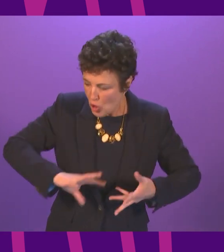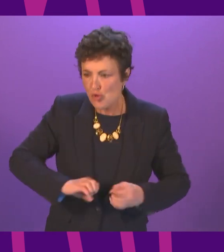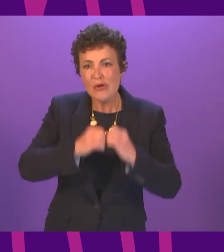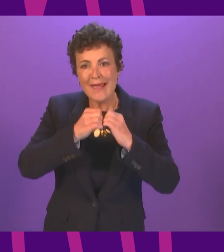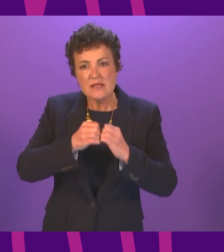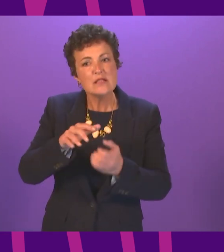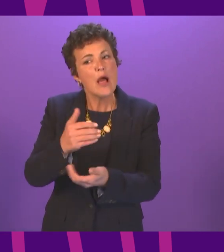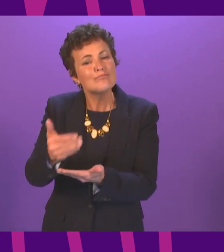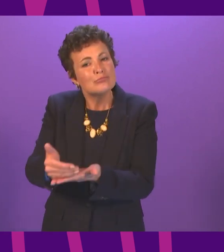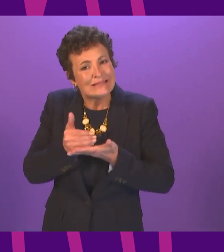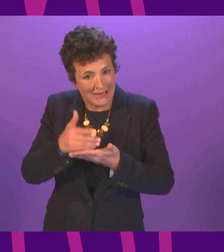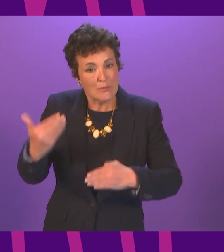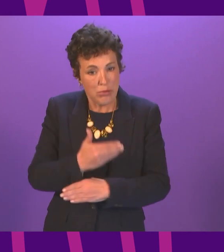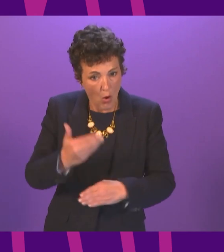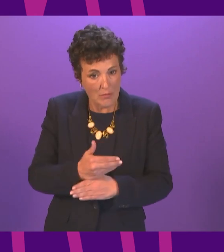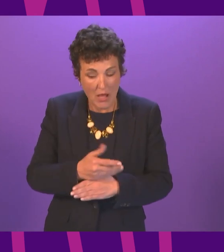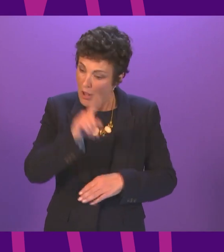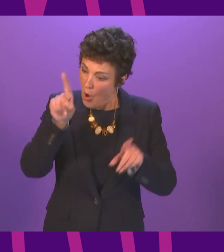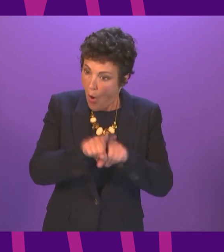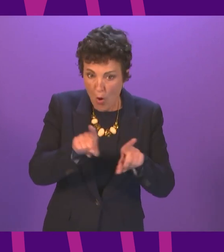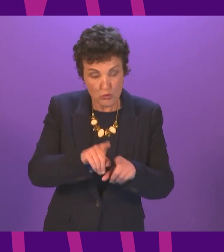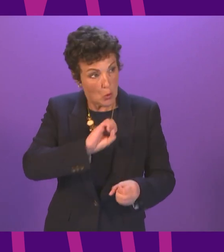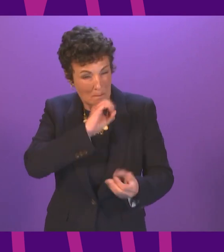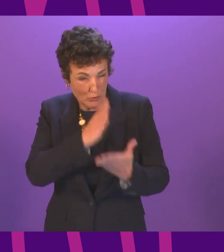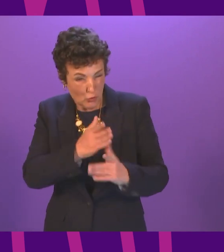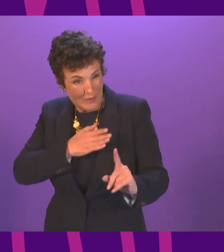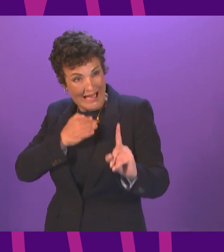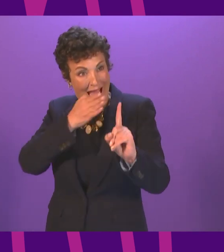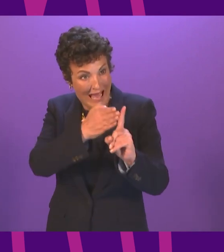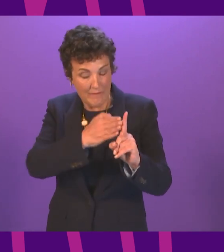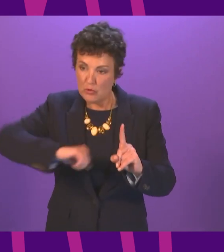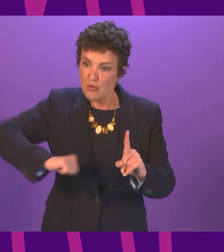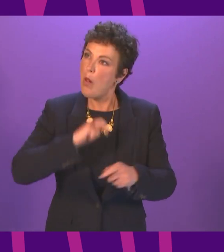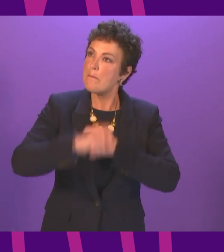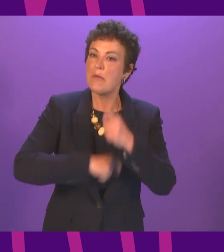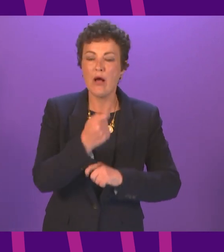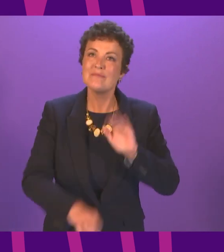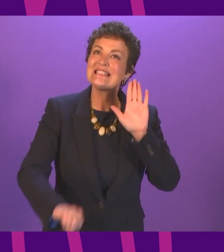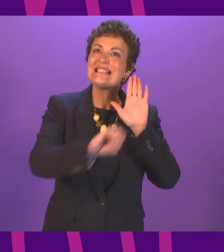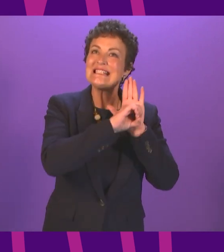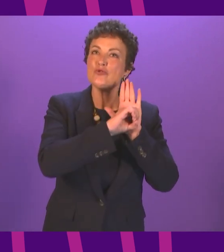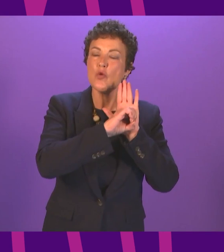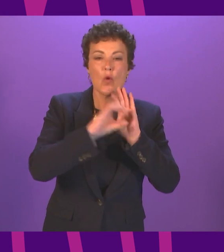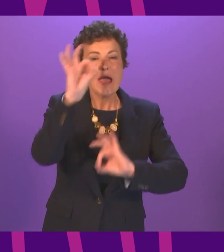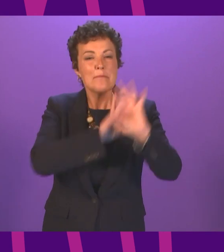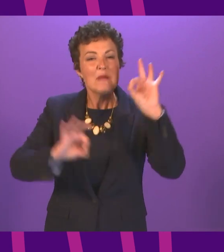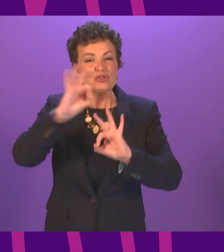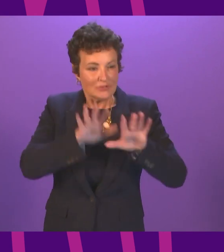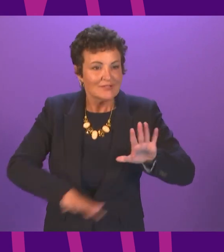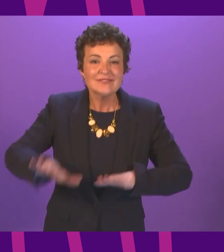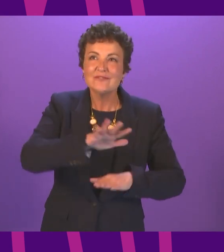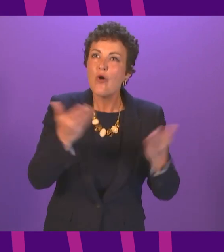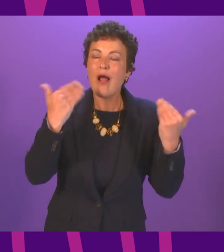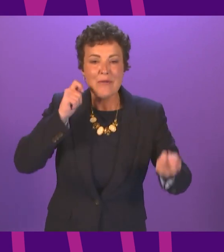young people and contributes to Scotland's ambition to be a net-zero nation, into a recovery that takes us closer to the kind of Scotland